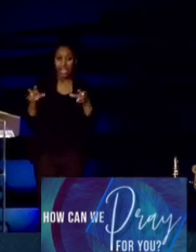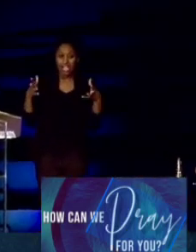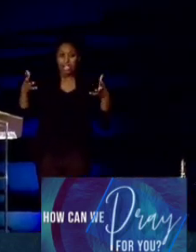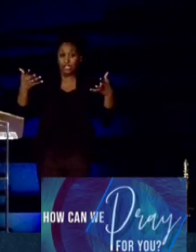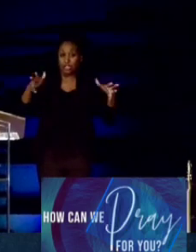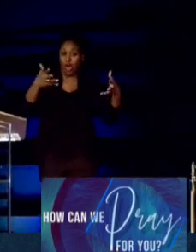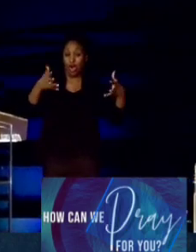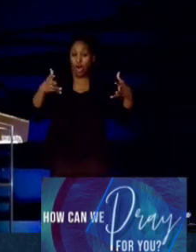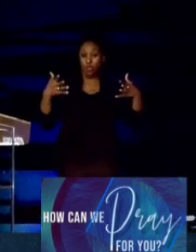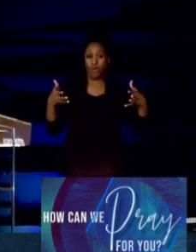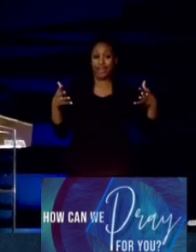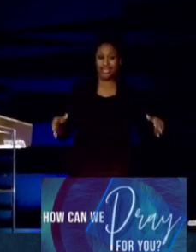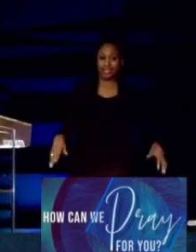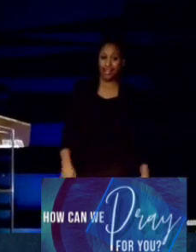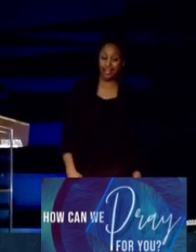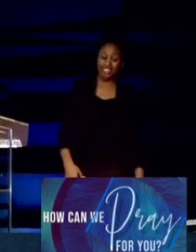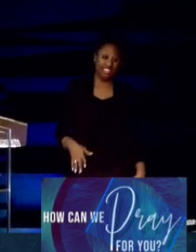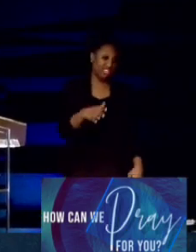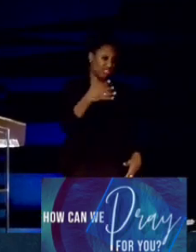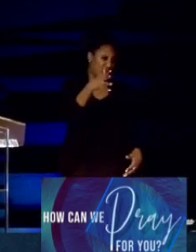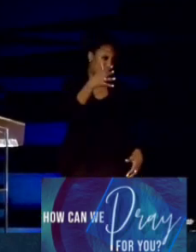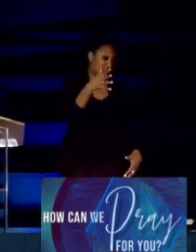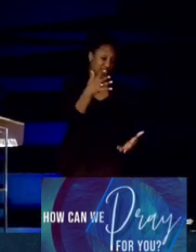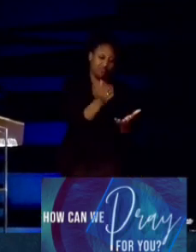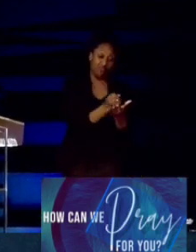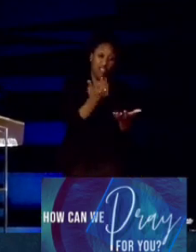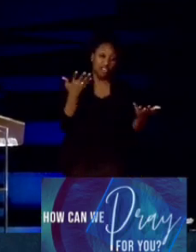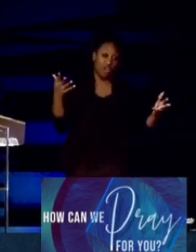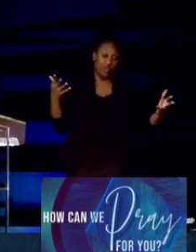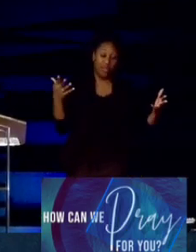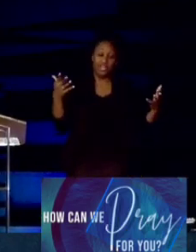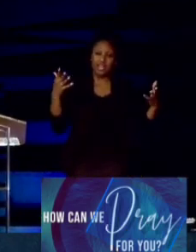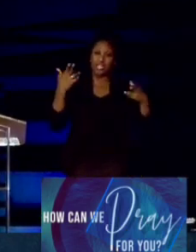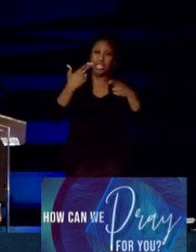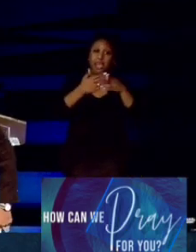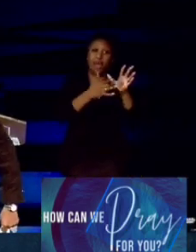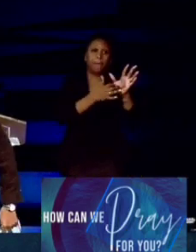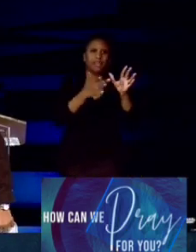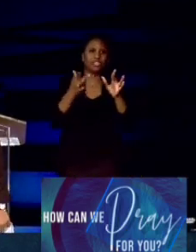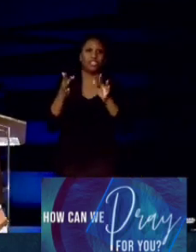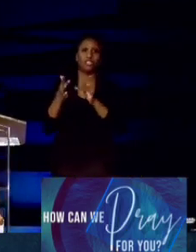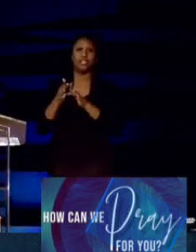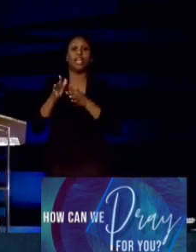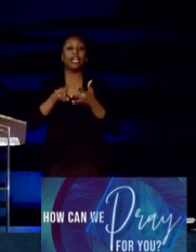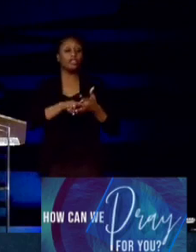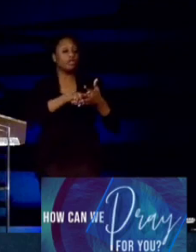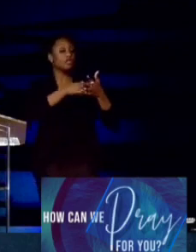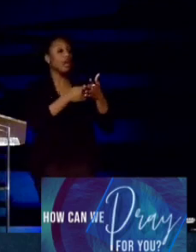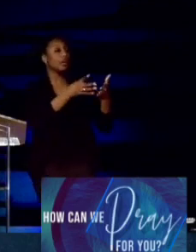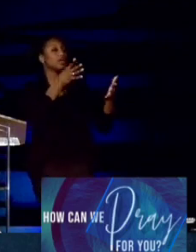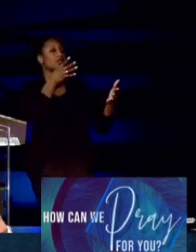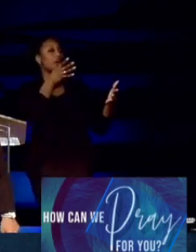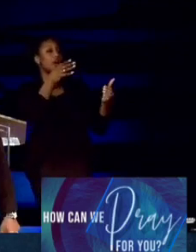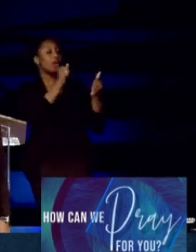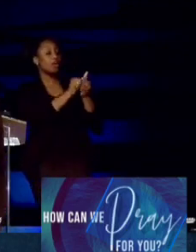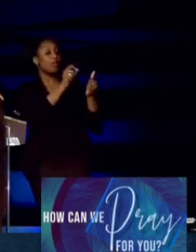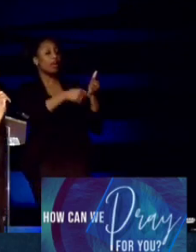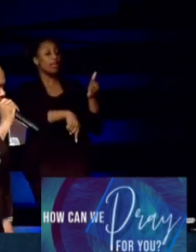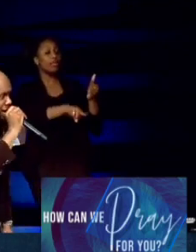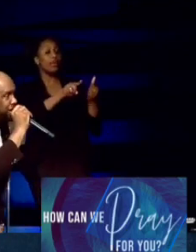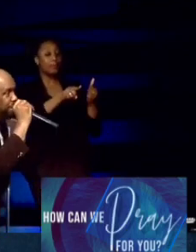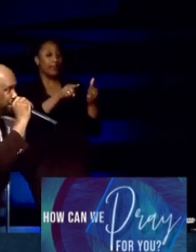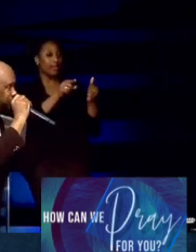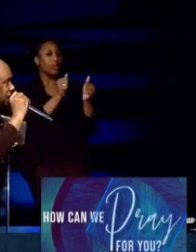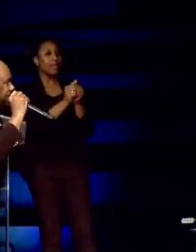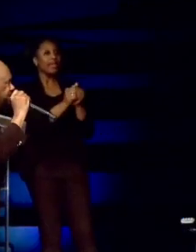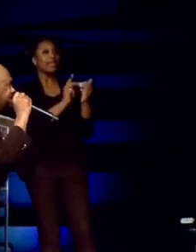already done. In the name of Jesus. When he started talking to them. About the